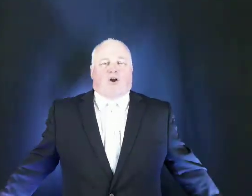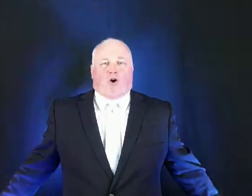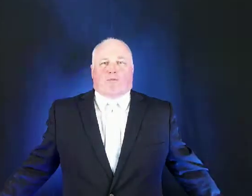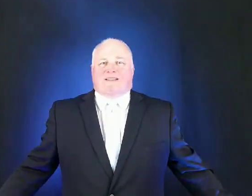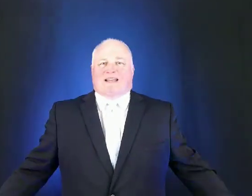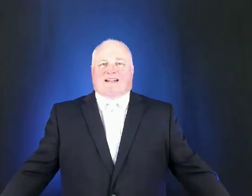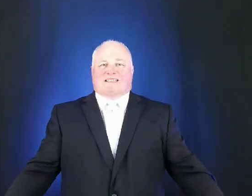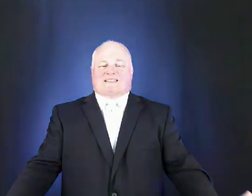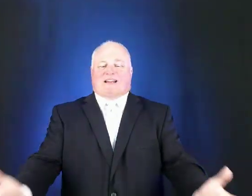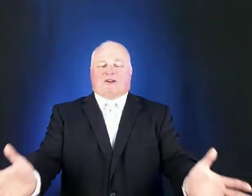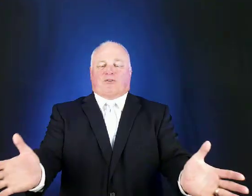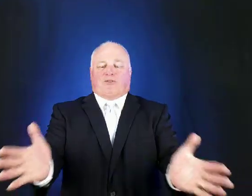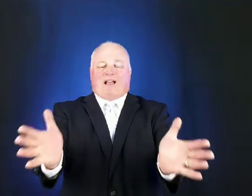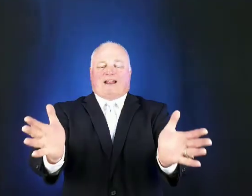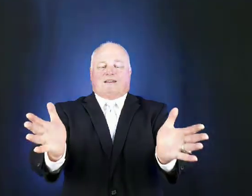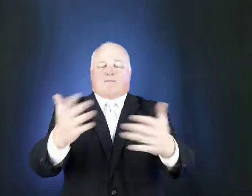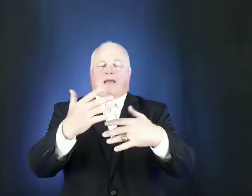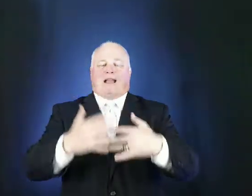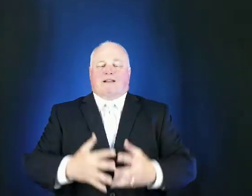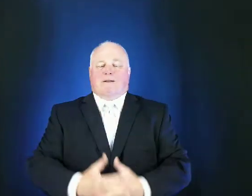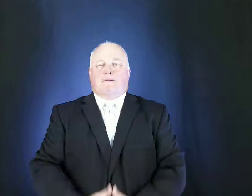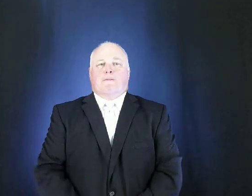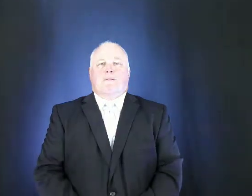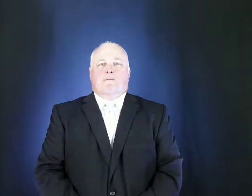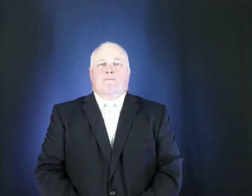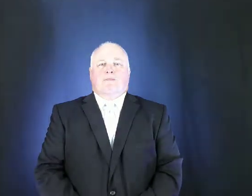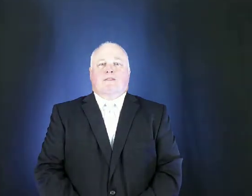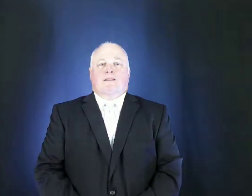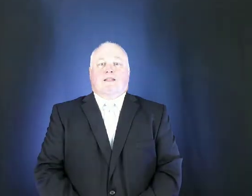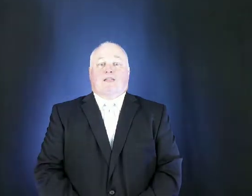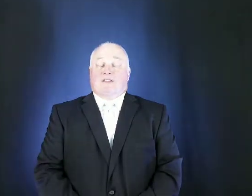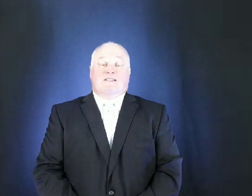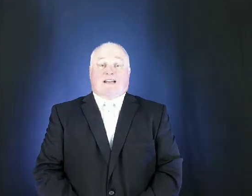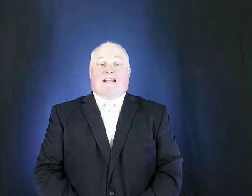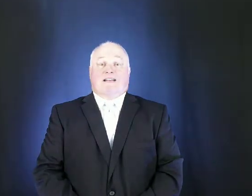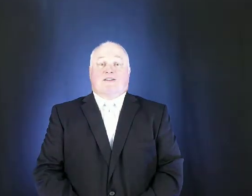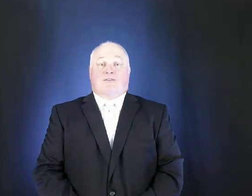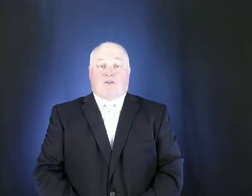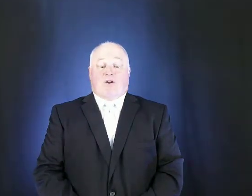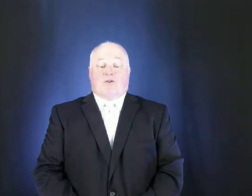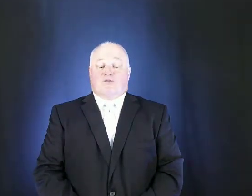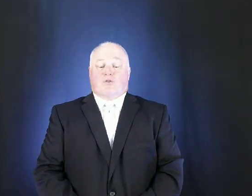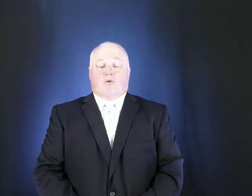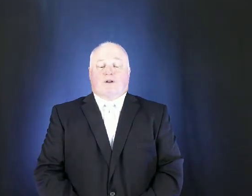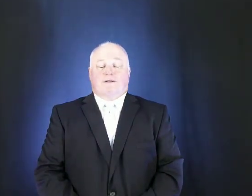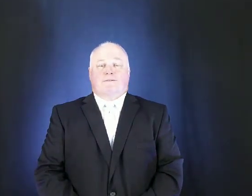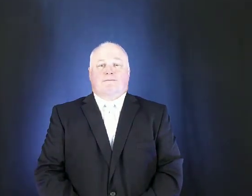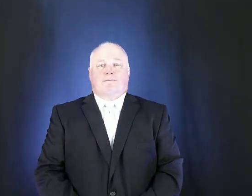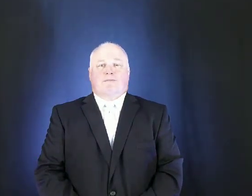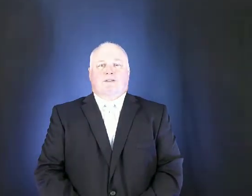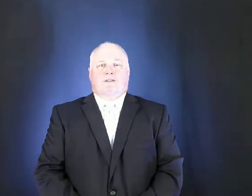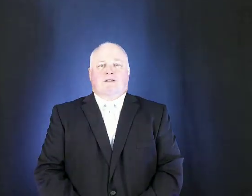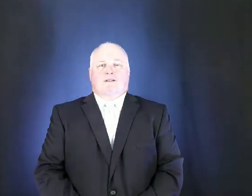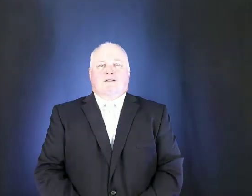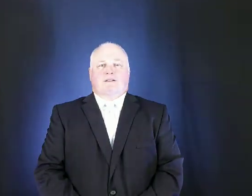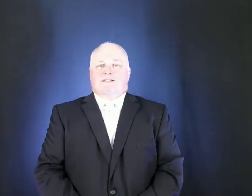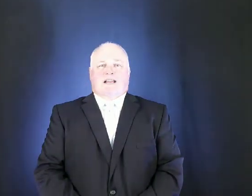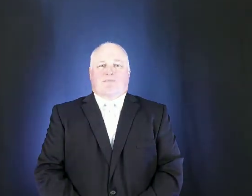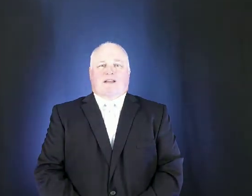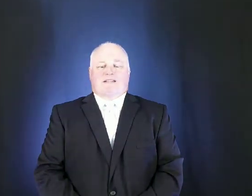army that had sailed right back and this led to the fall of troy the same thing has